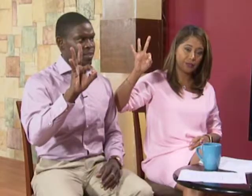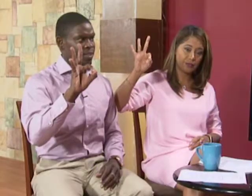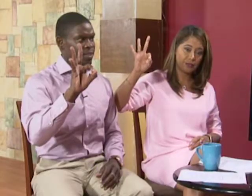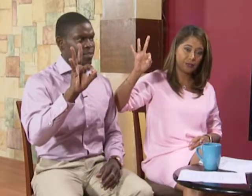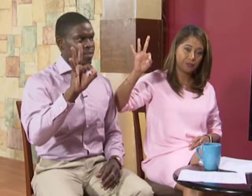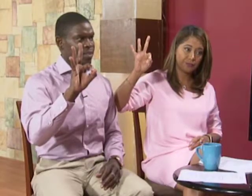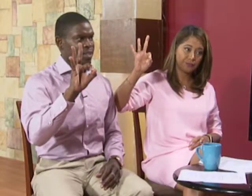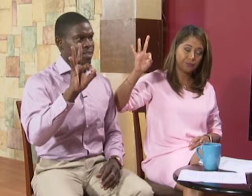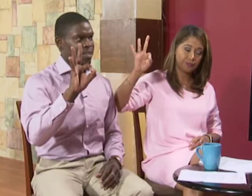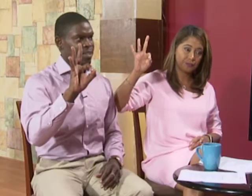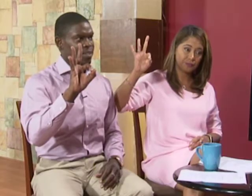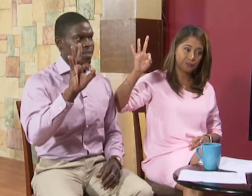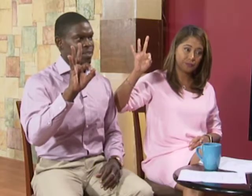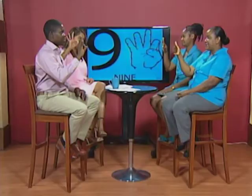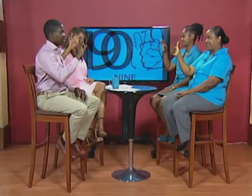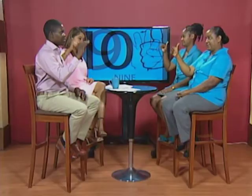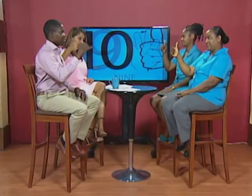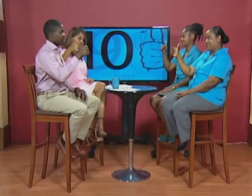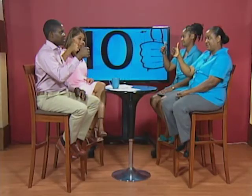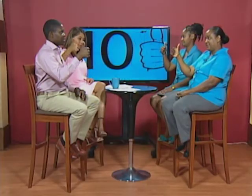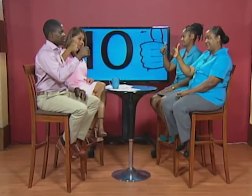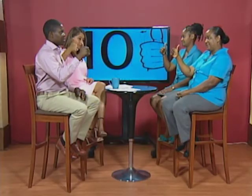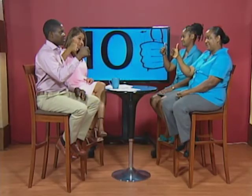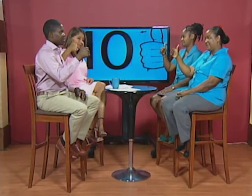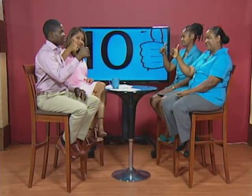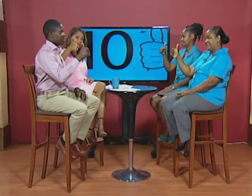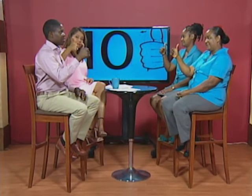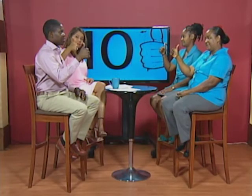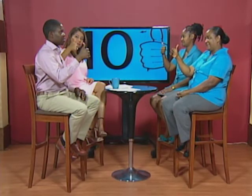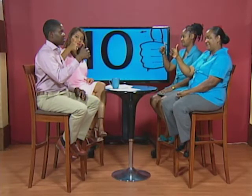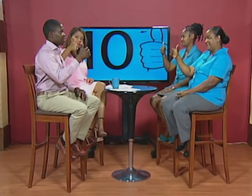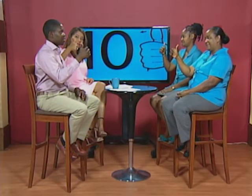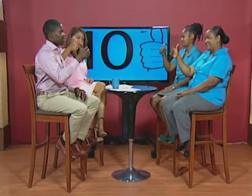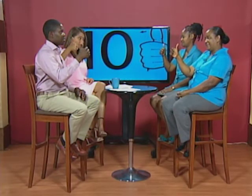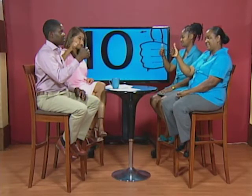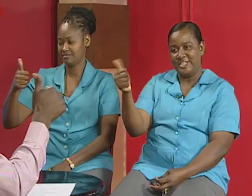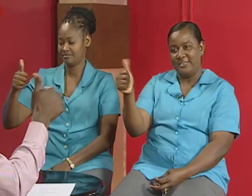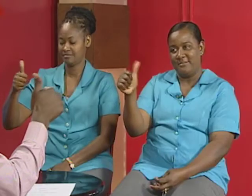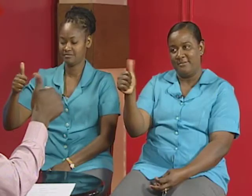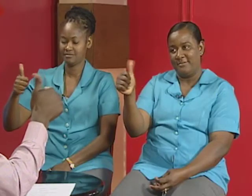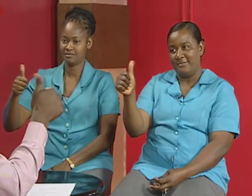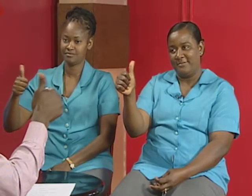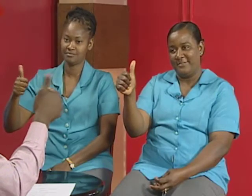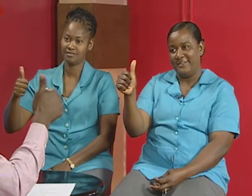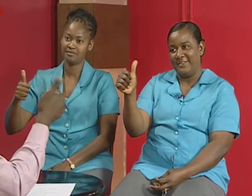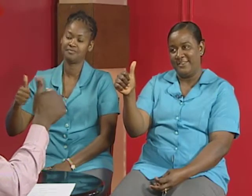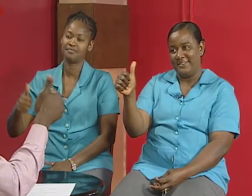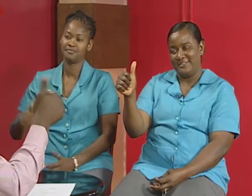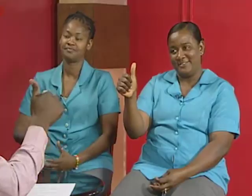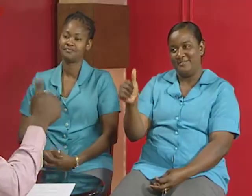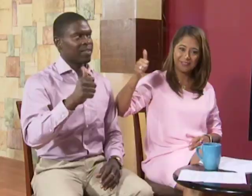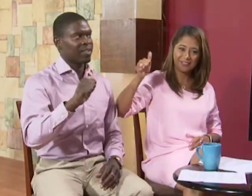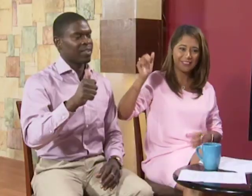okay then then shake it shake it it yes okay